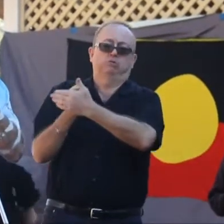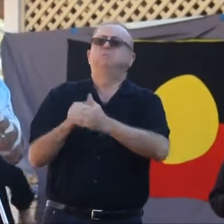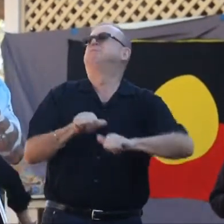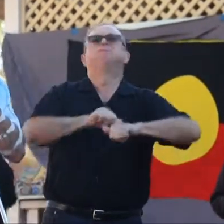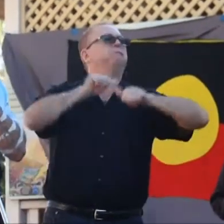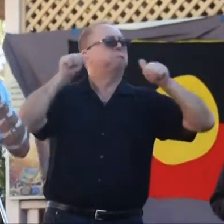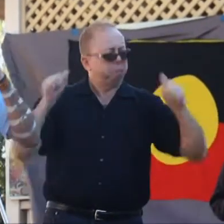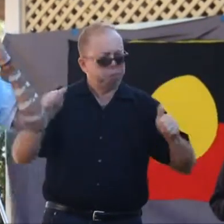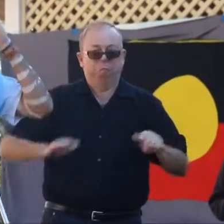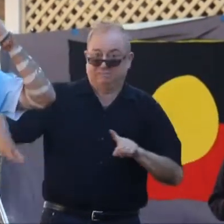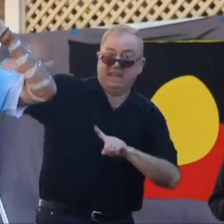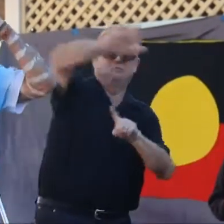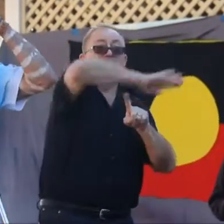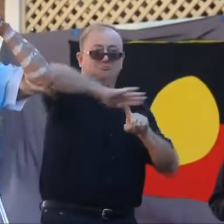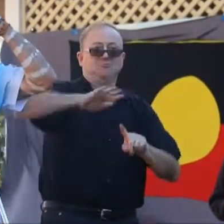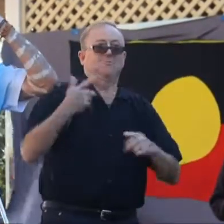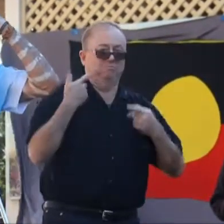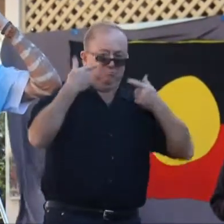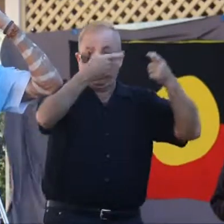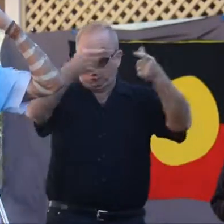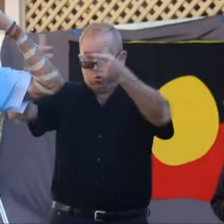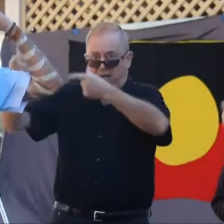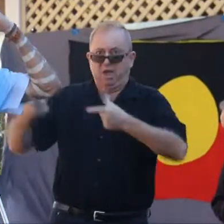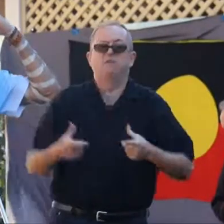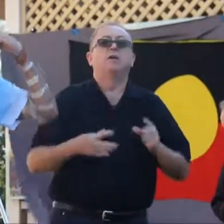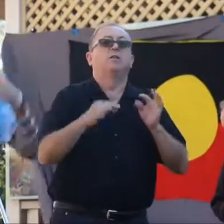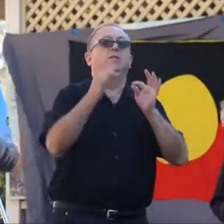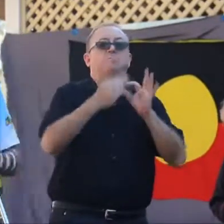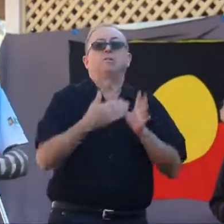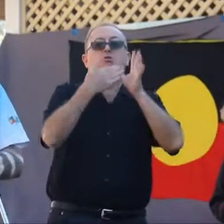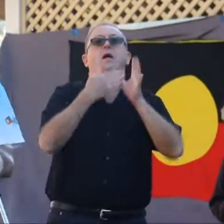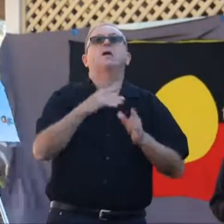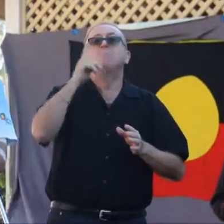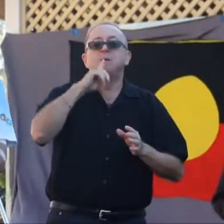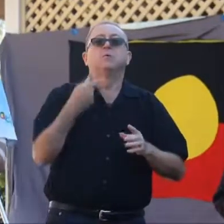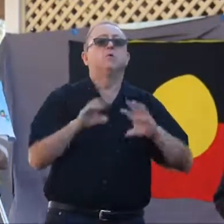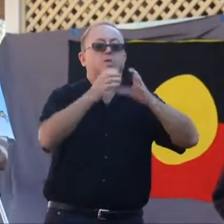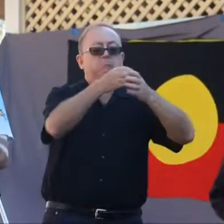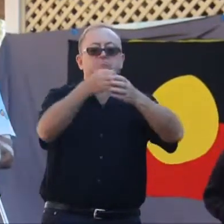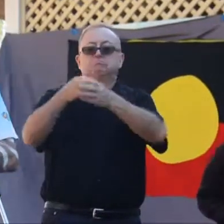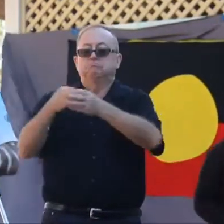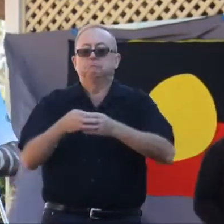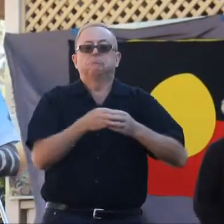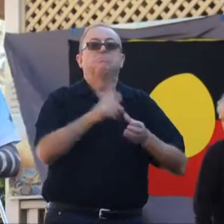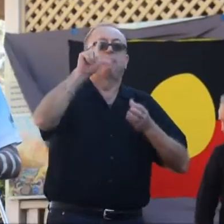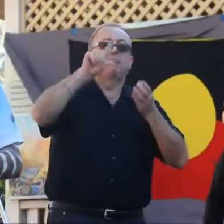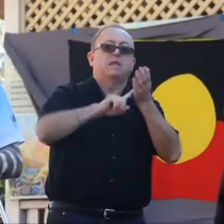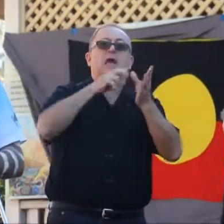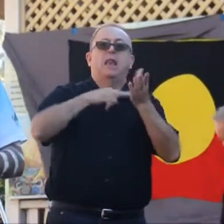we look after the Bundjalung people. All the different clan groups within the nation. We're all family,